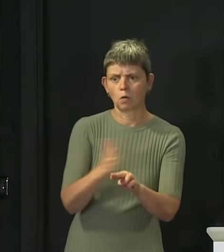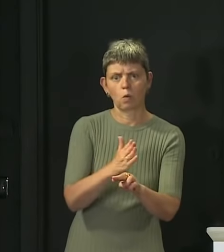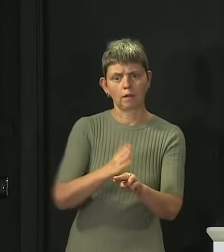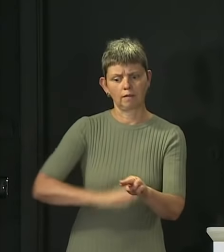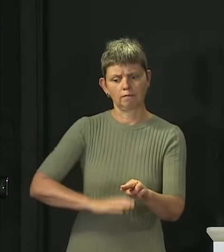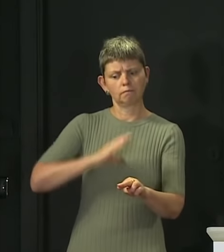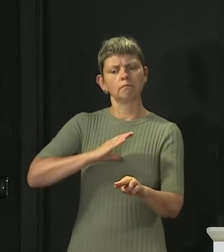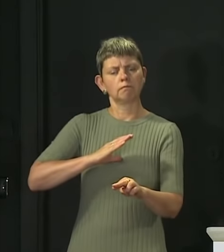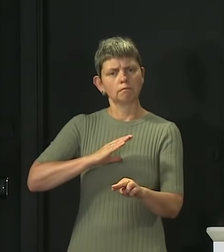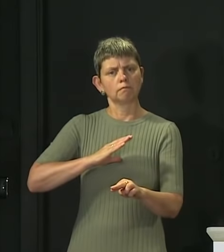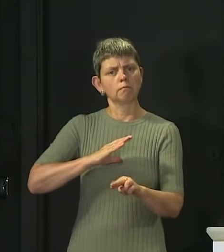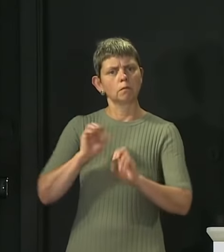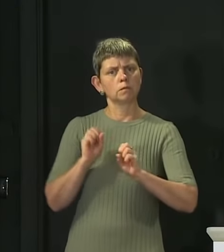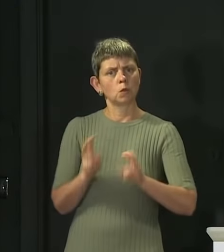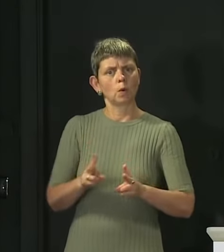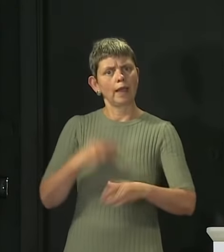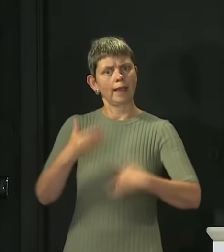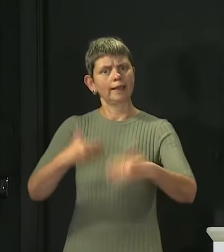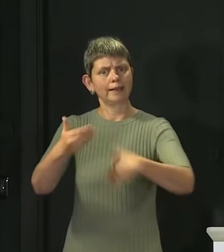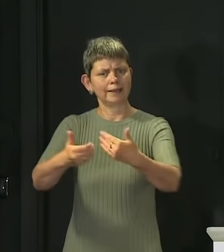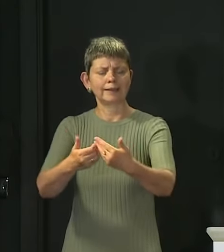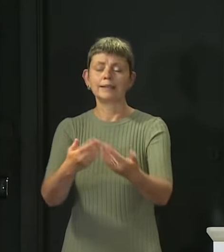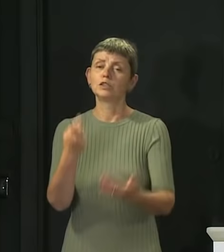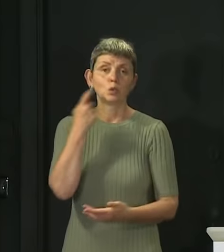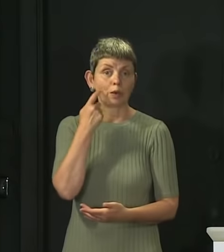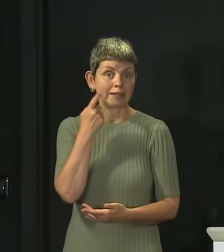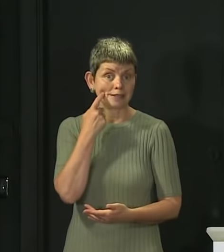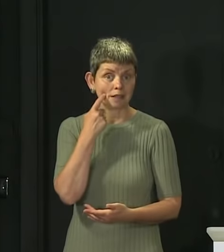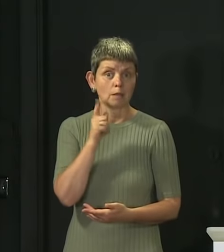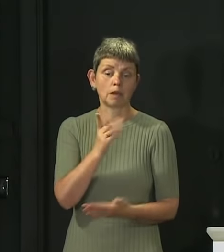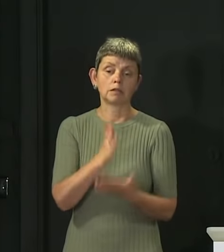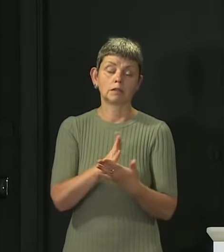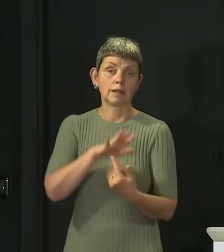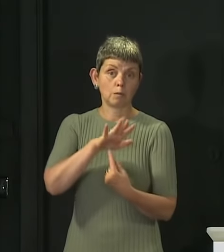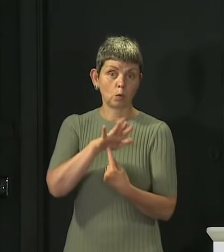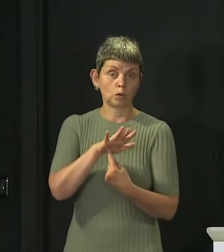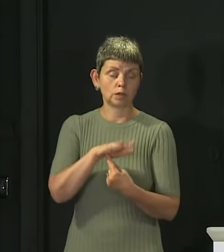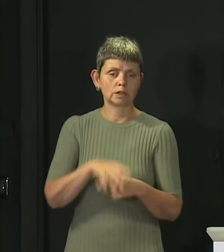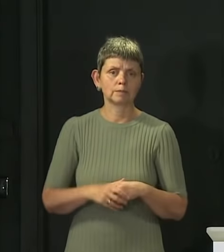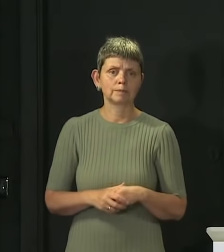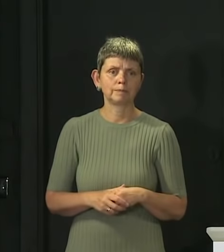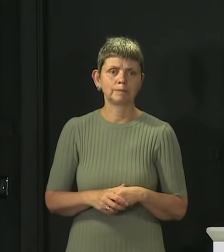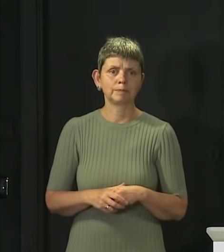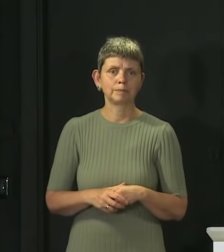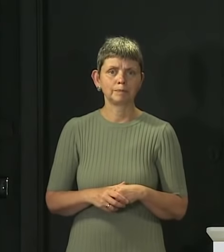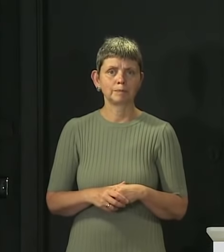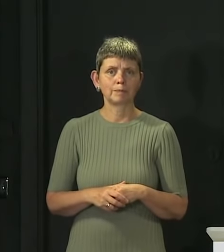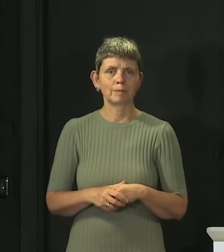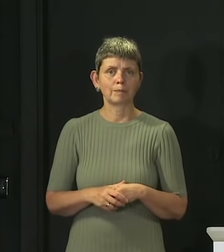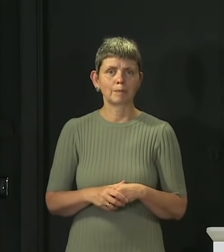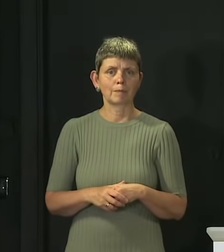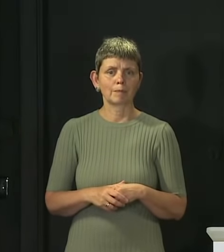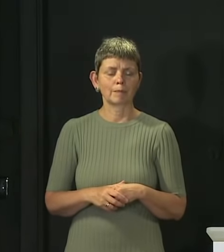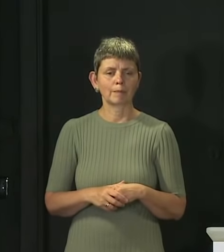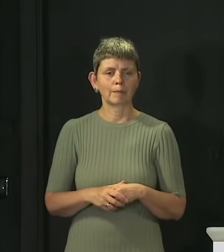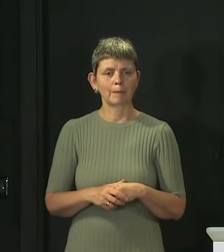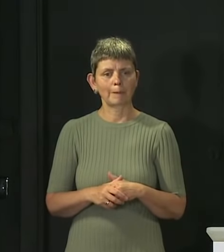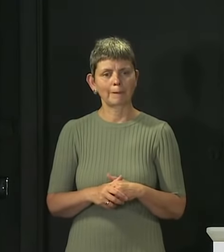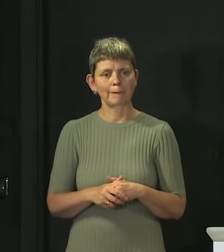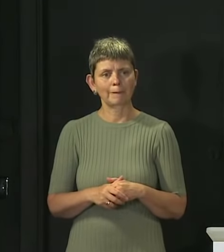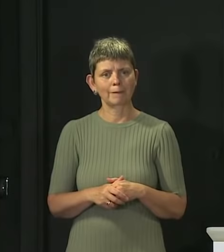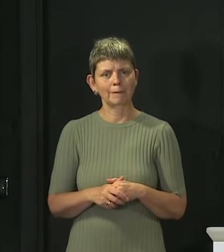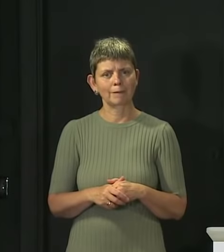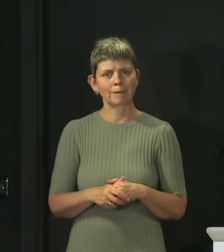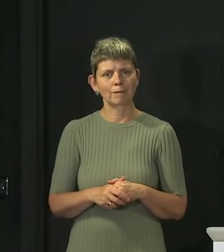but we all need to continue to pull together to get through this. And my last comment before moving on would just be to